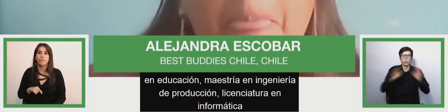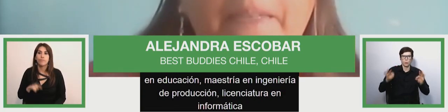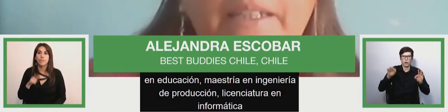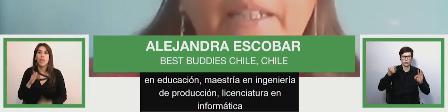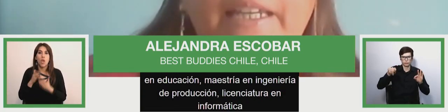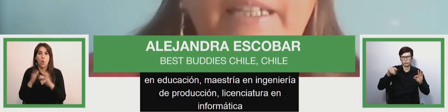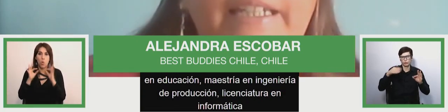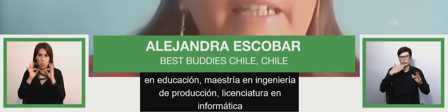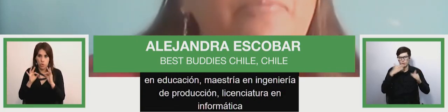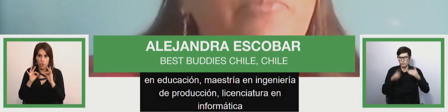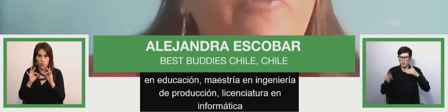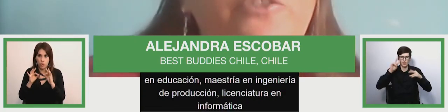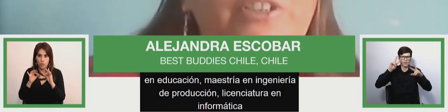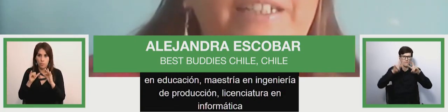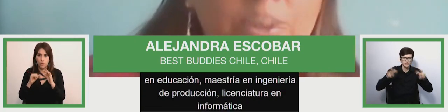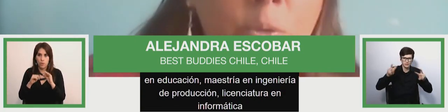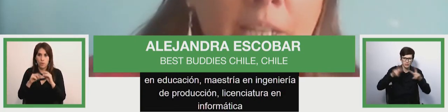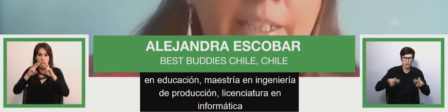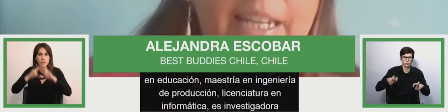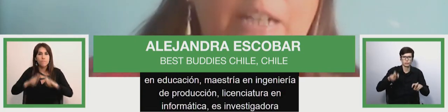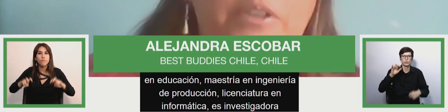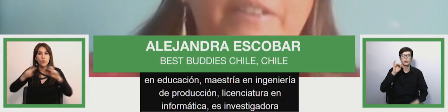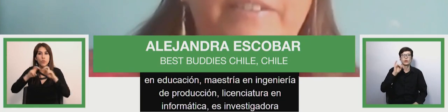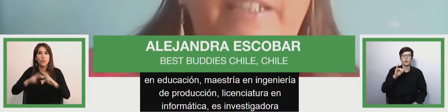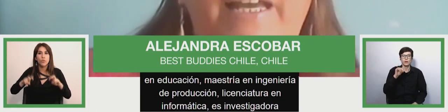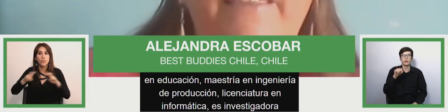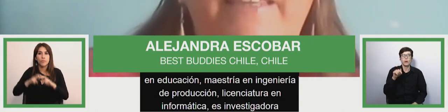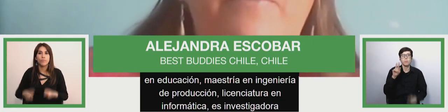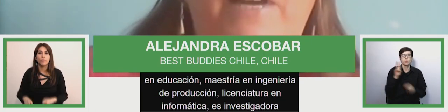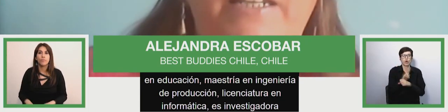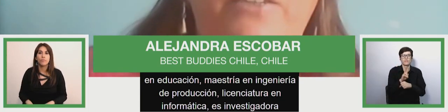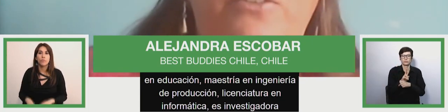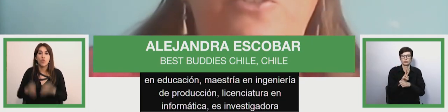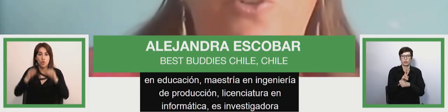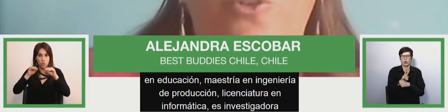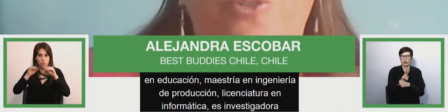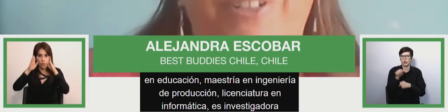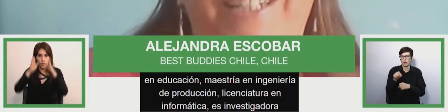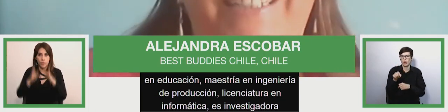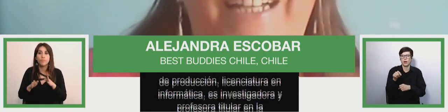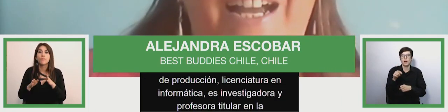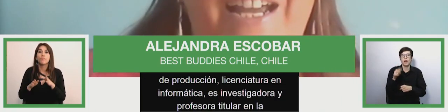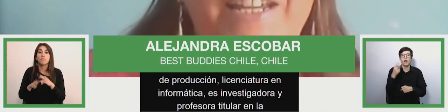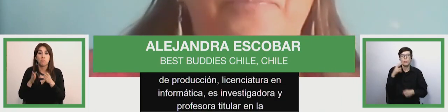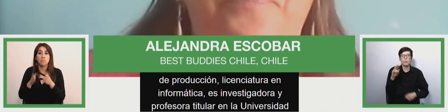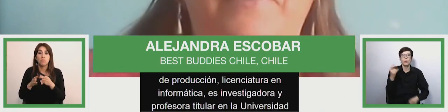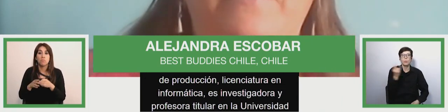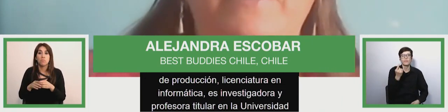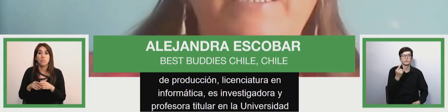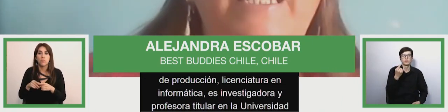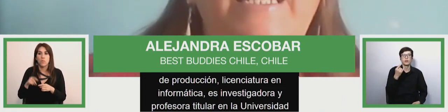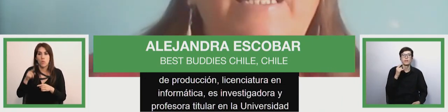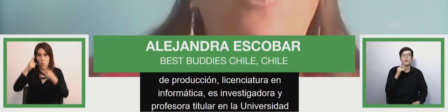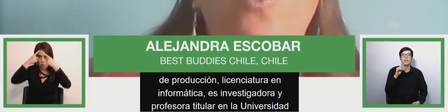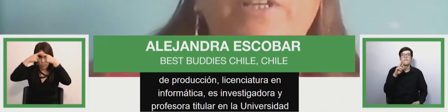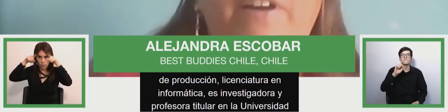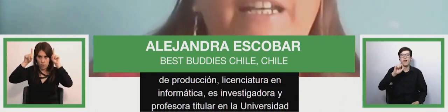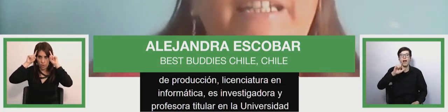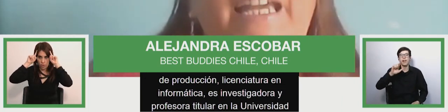researcher and teacher and in the university of valley dosh ita high